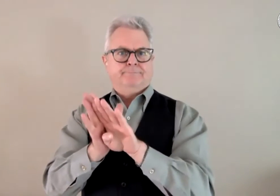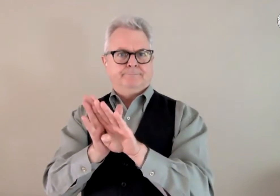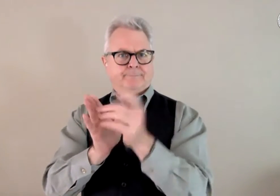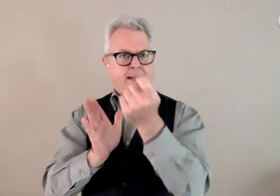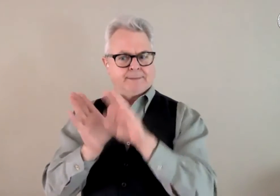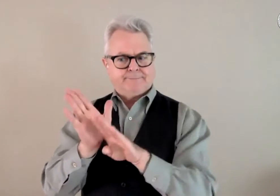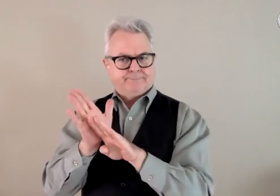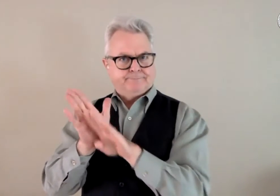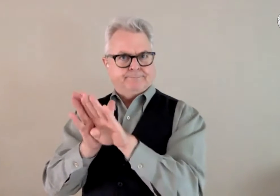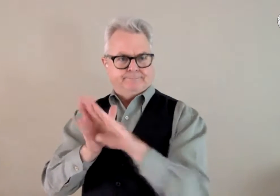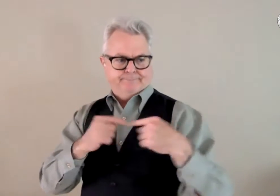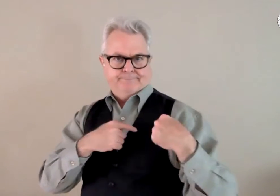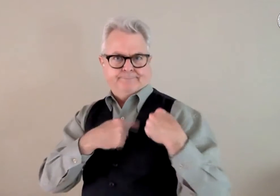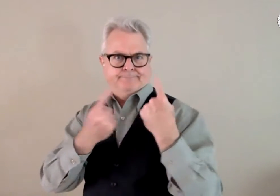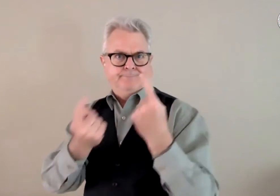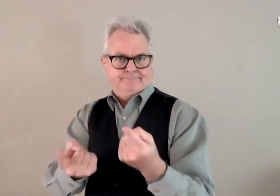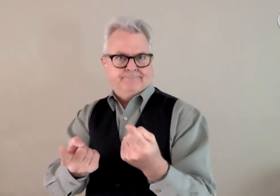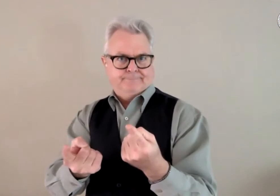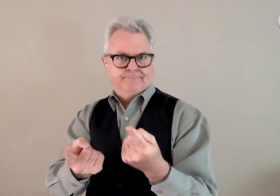that the numbers are spiking in all five counties.